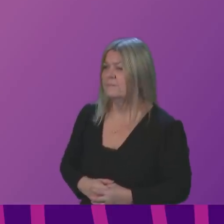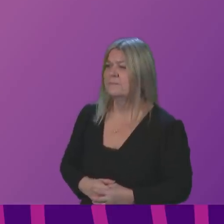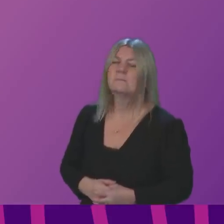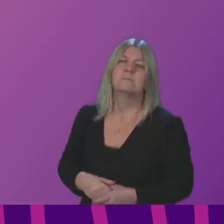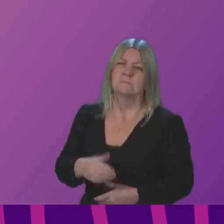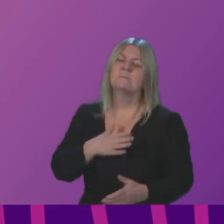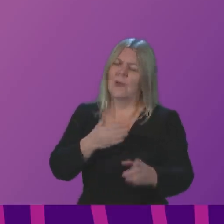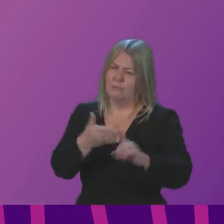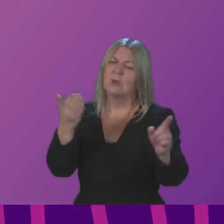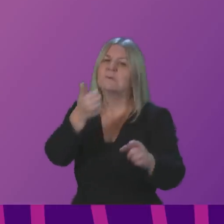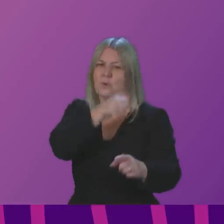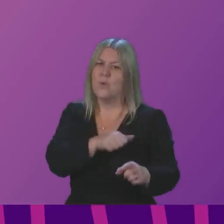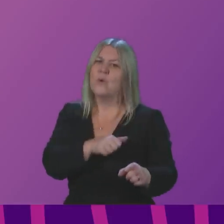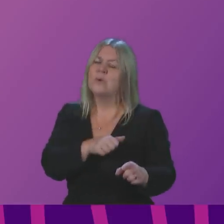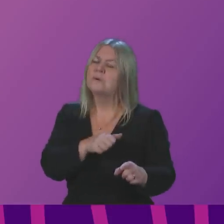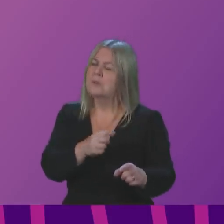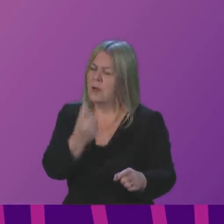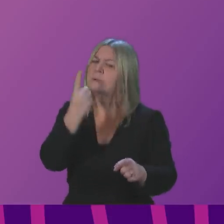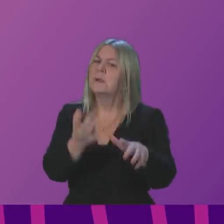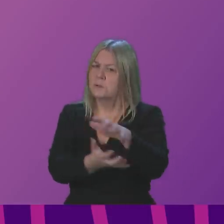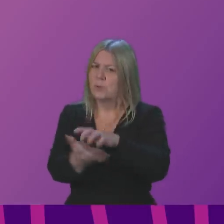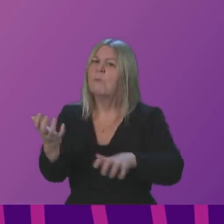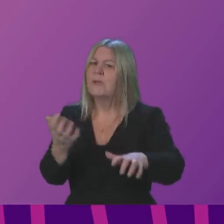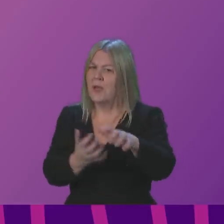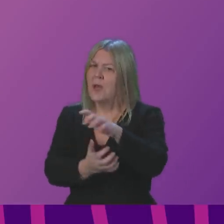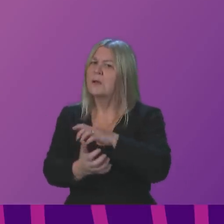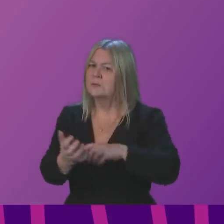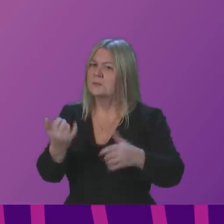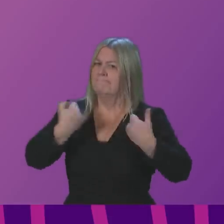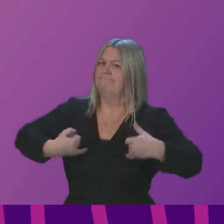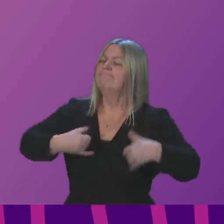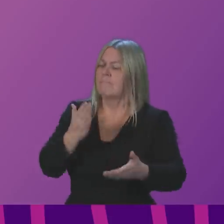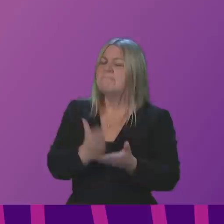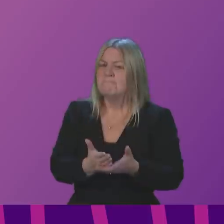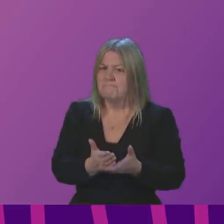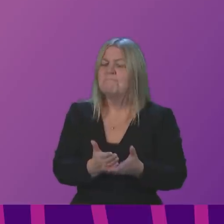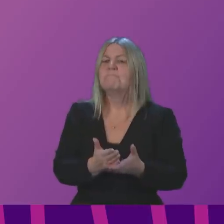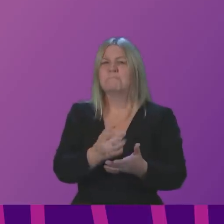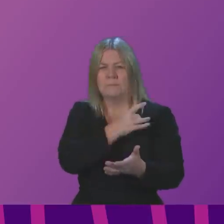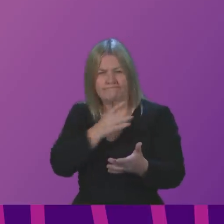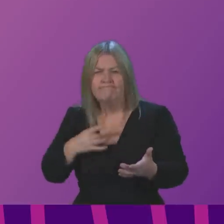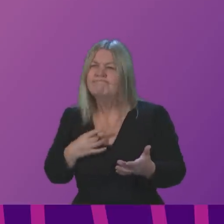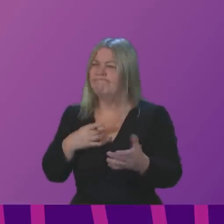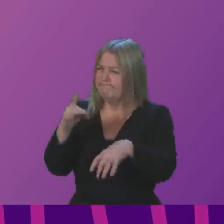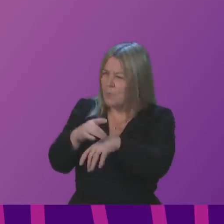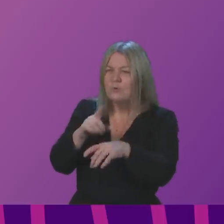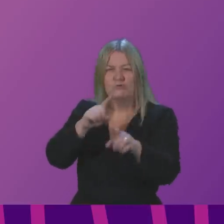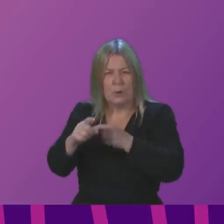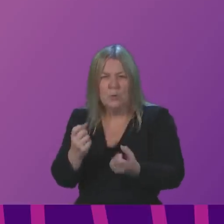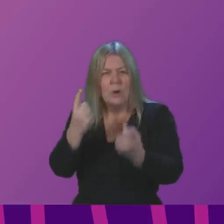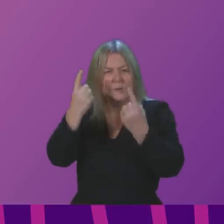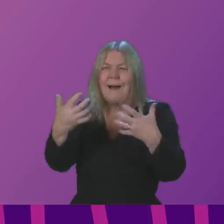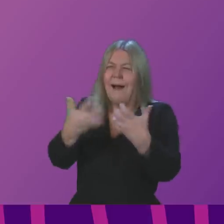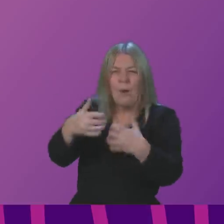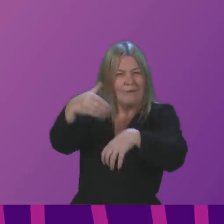condition and clinicians and scientists are still, of course, working to understand exactly how that impacts on people. I